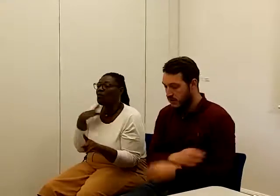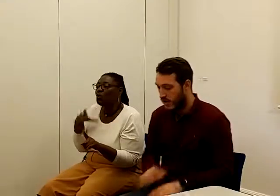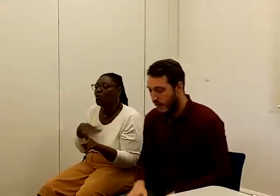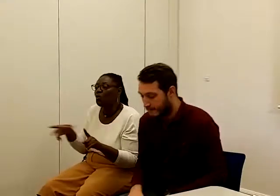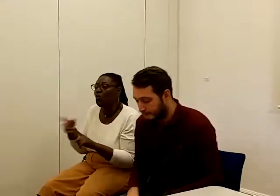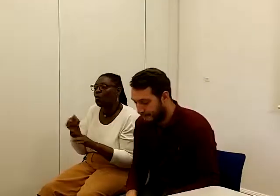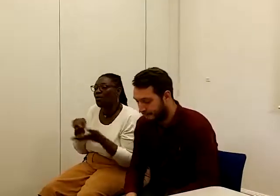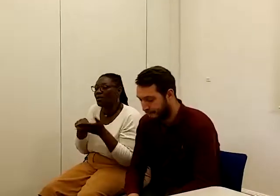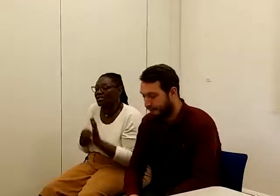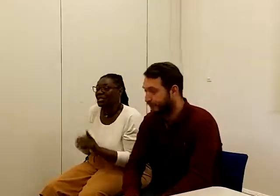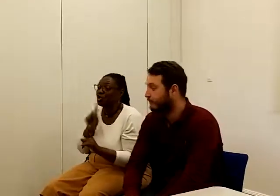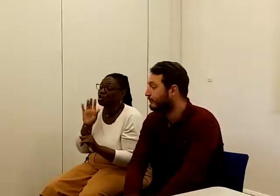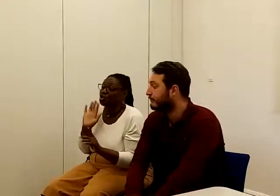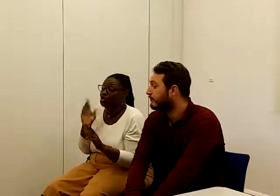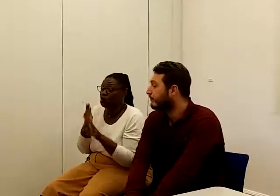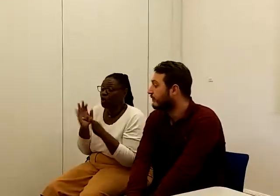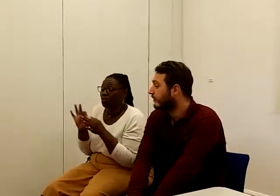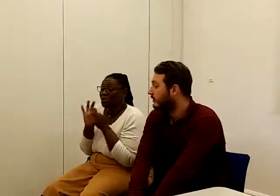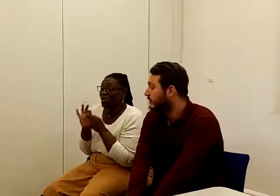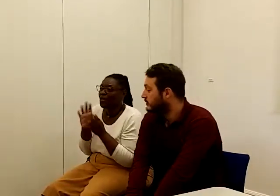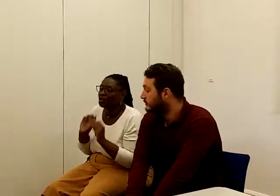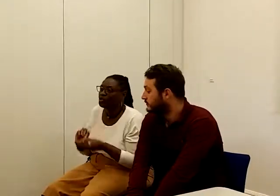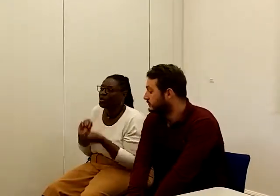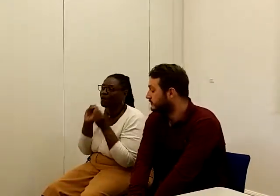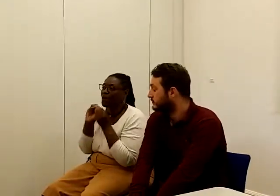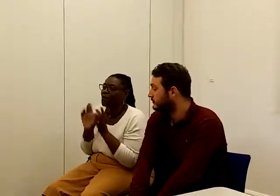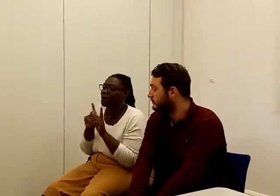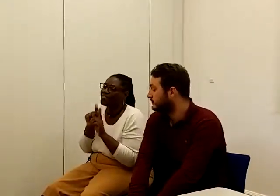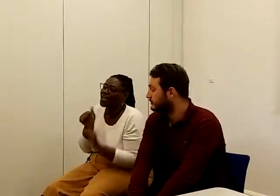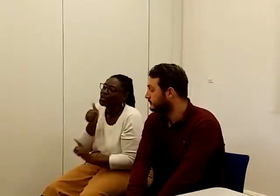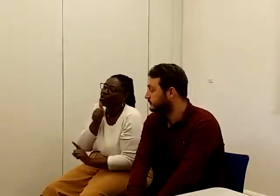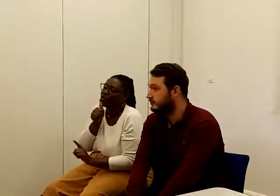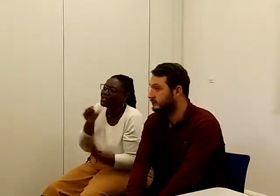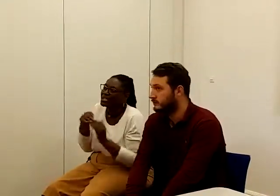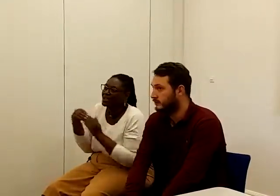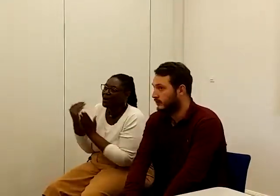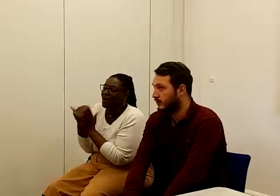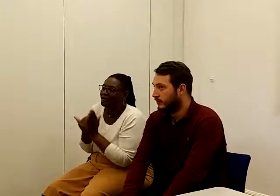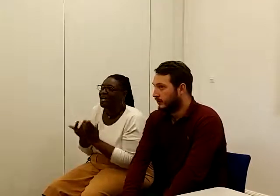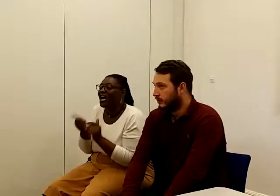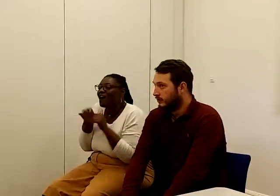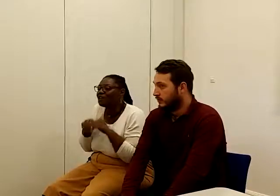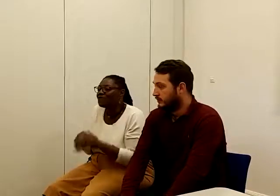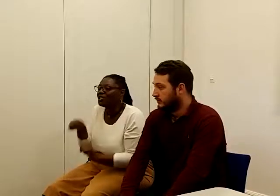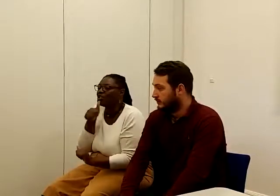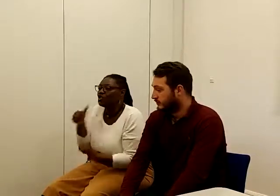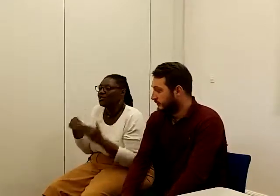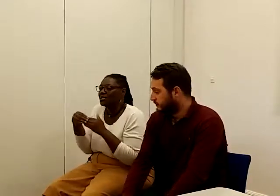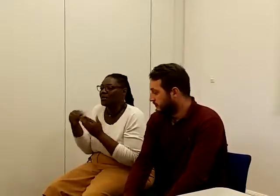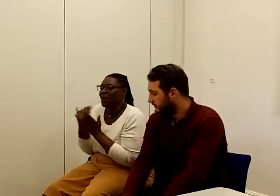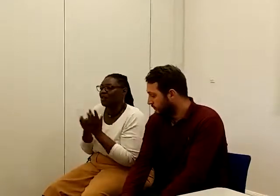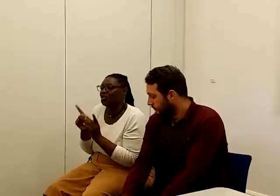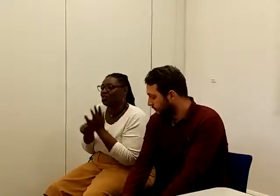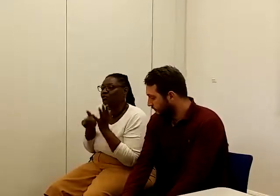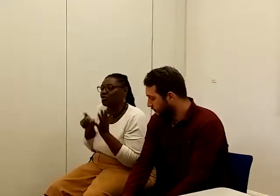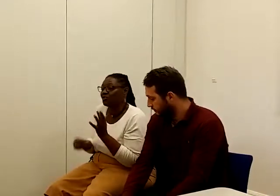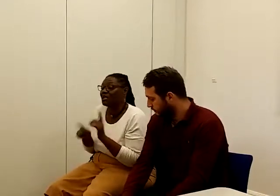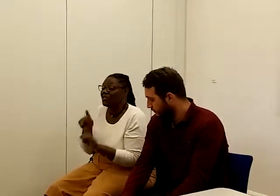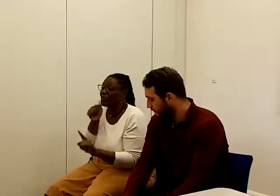organisations to work together to come up with a user's guide, a friendly user's guide to universal credit that we can use it in a